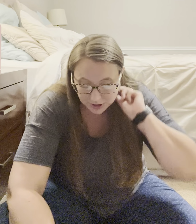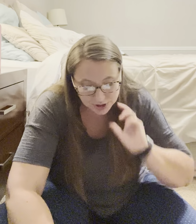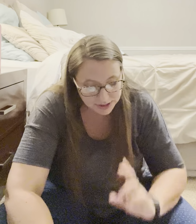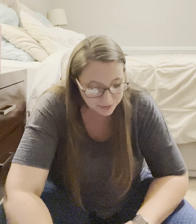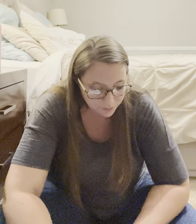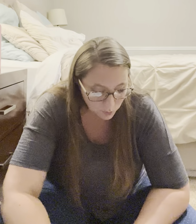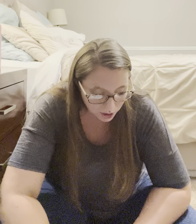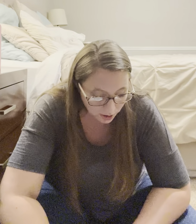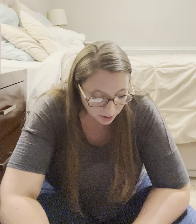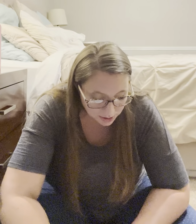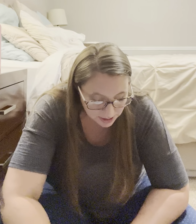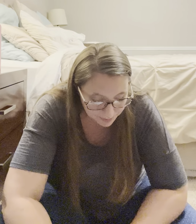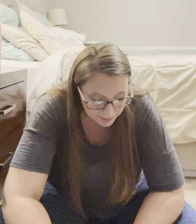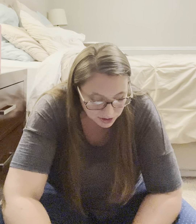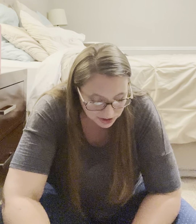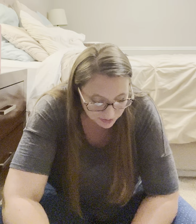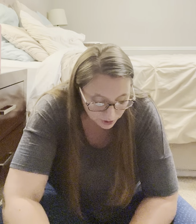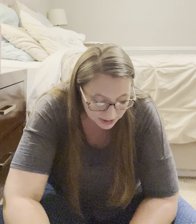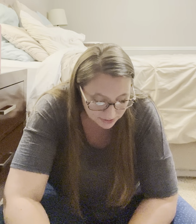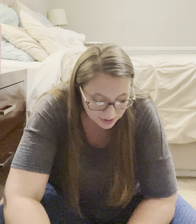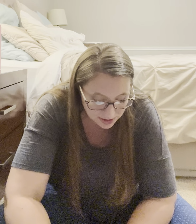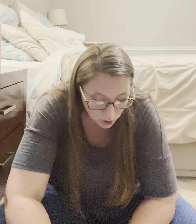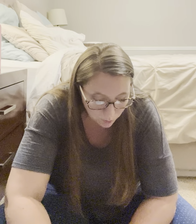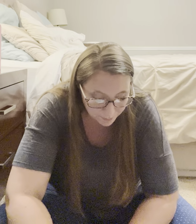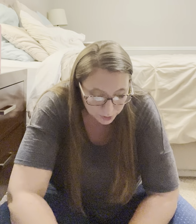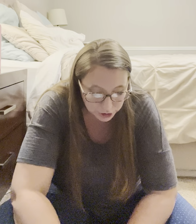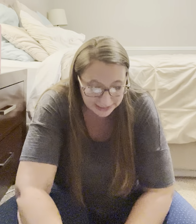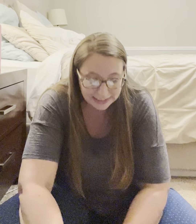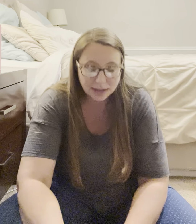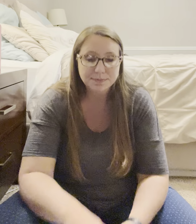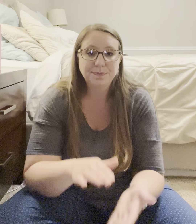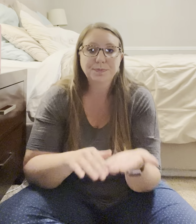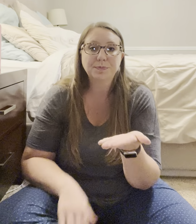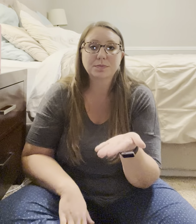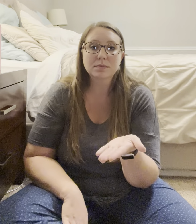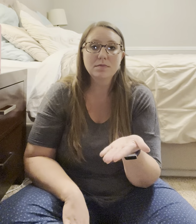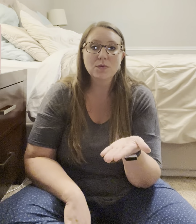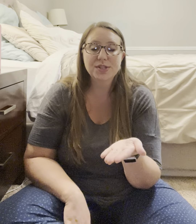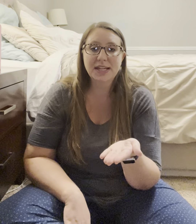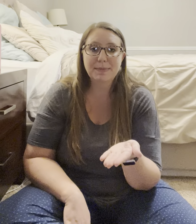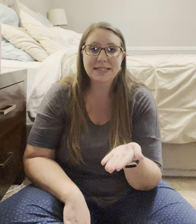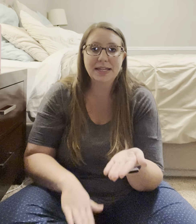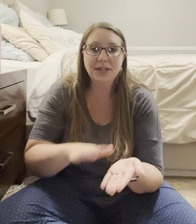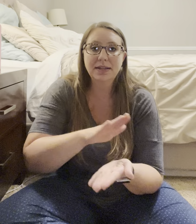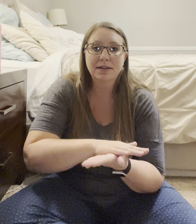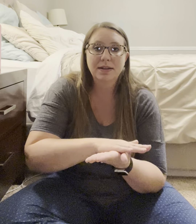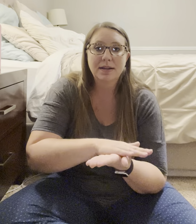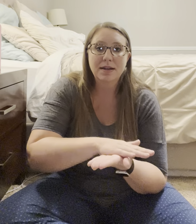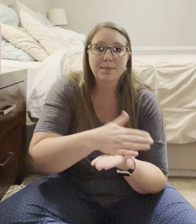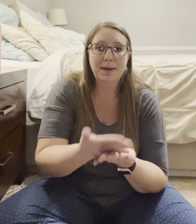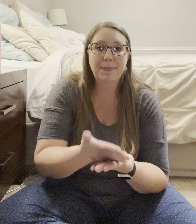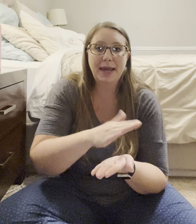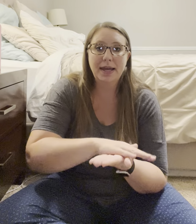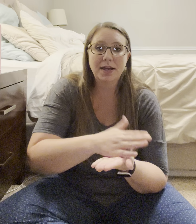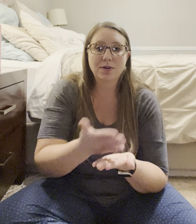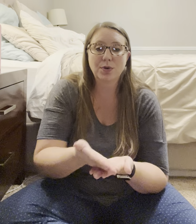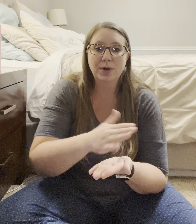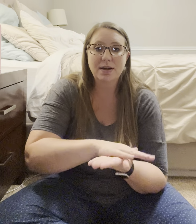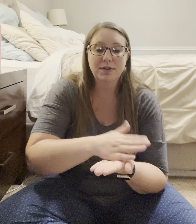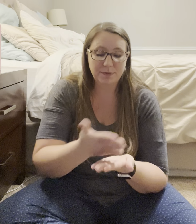Page 64. Top of page 64. Activities at home. Cooking. It's like my skillet, my pan, or whatever. I'm